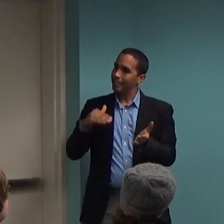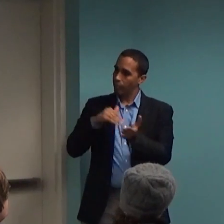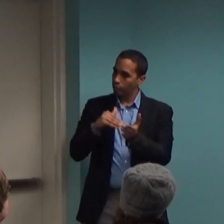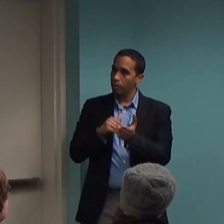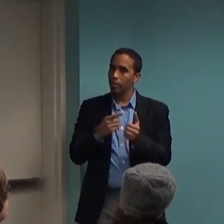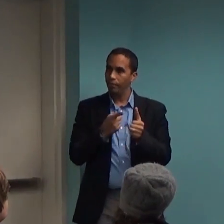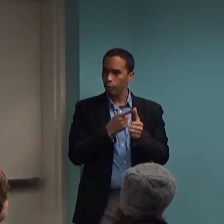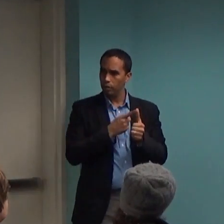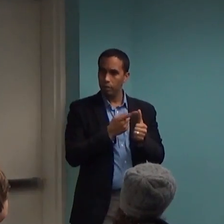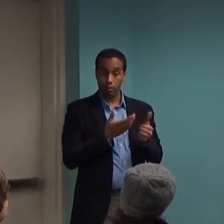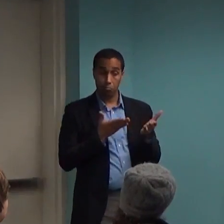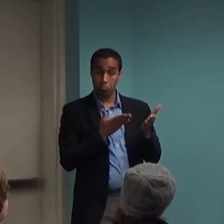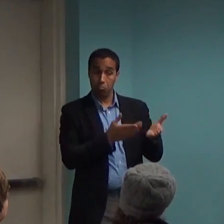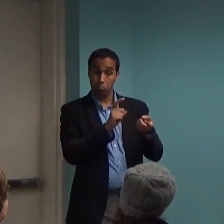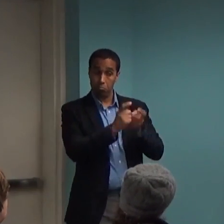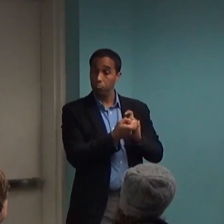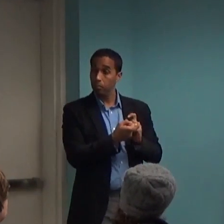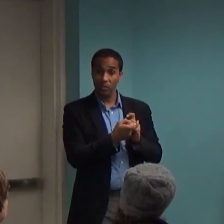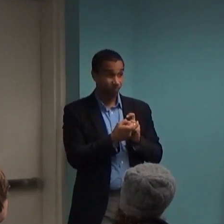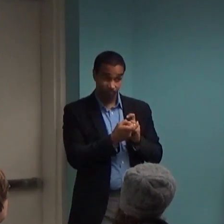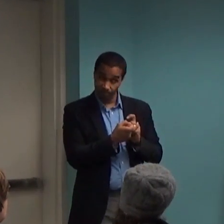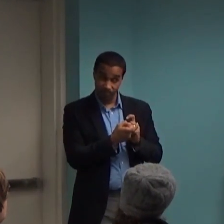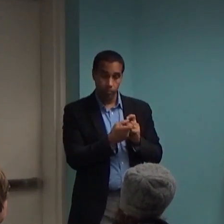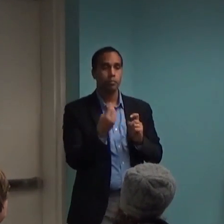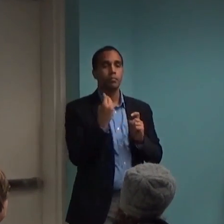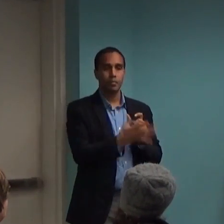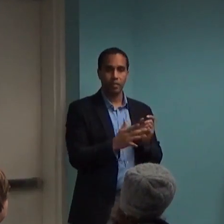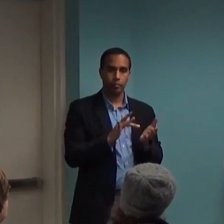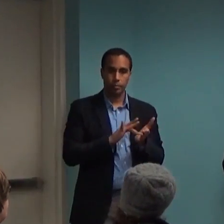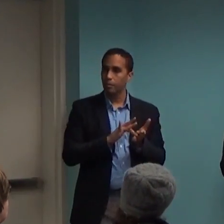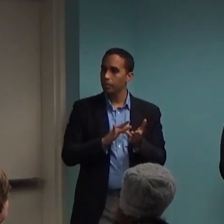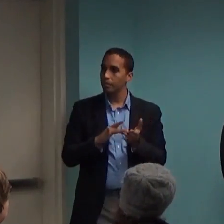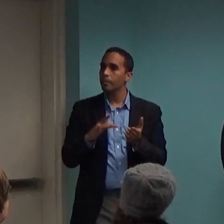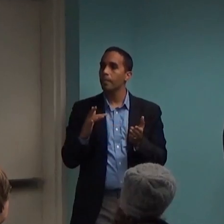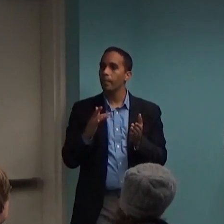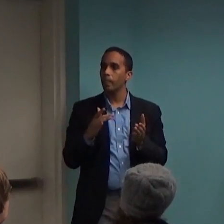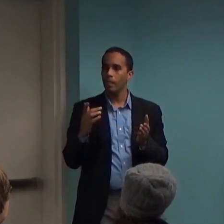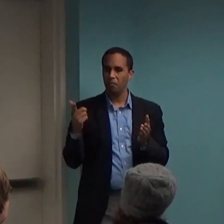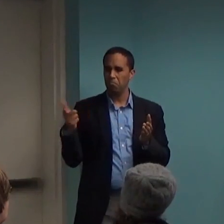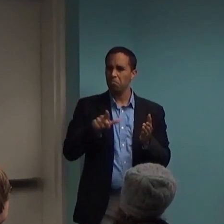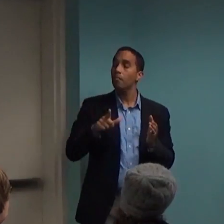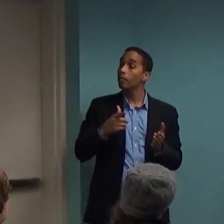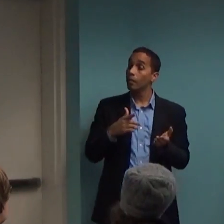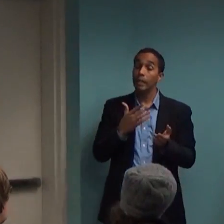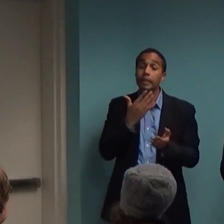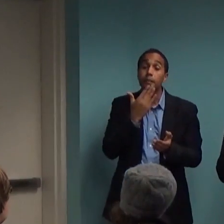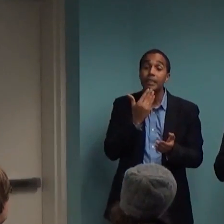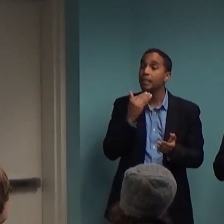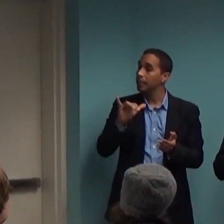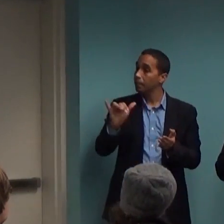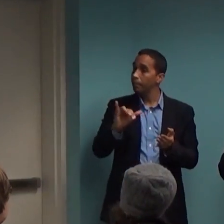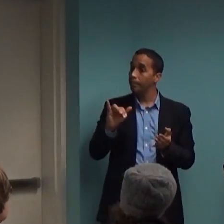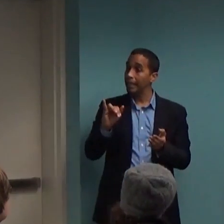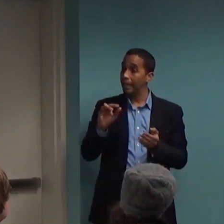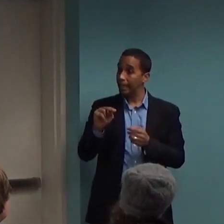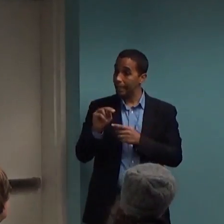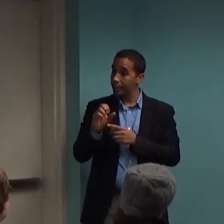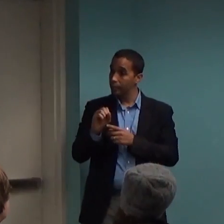often, you know, don't appreciate. Diabetes, the same kind of thing. Yeah, insulin treatment is certainly required,